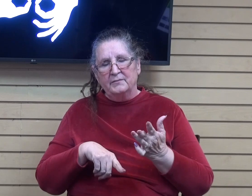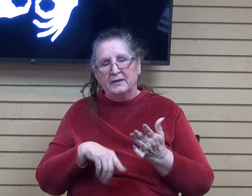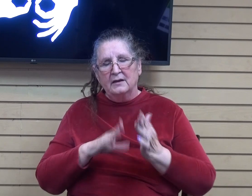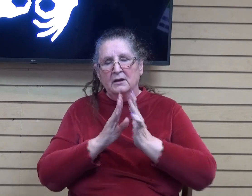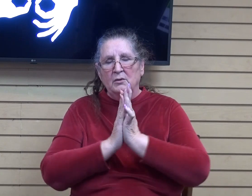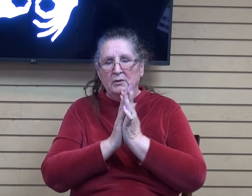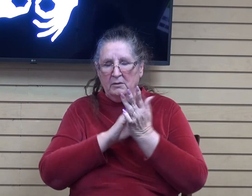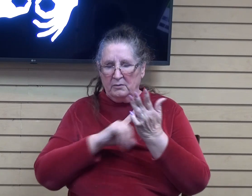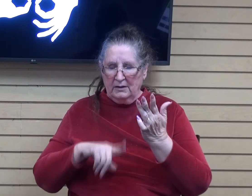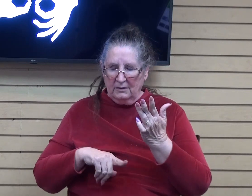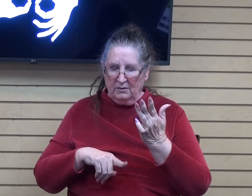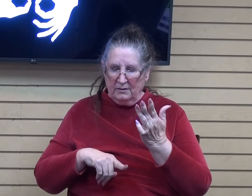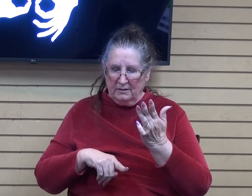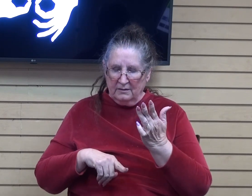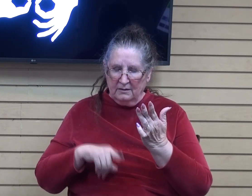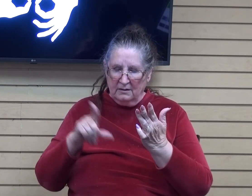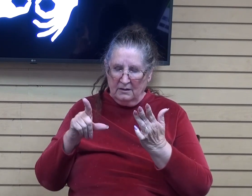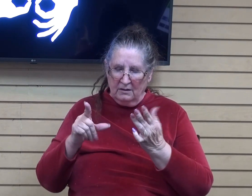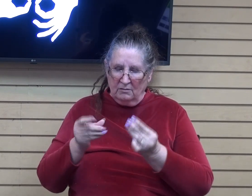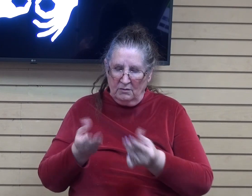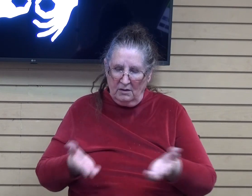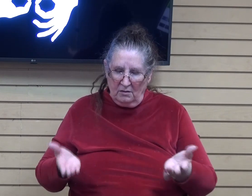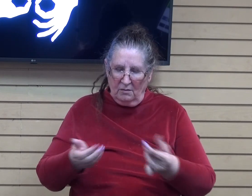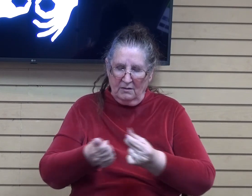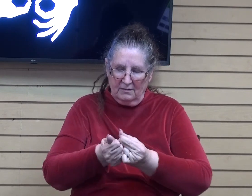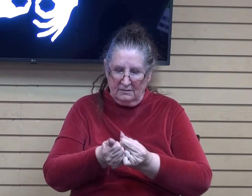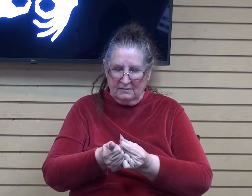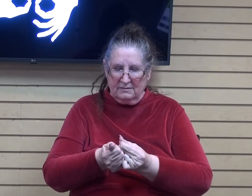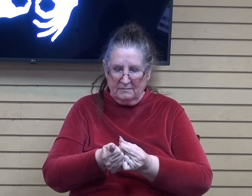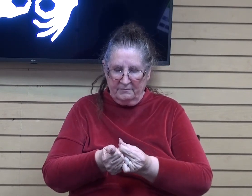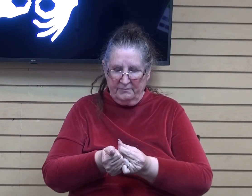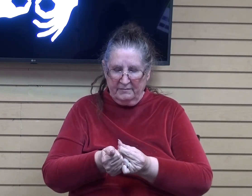that you would be here with us that you would give us